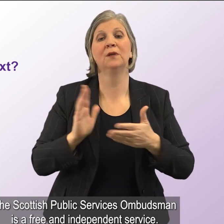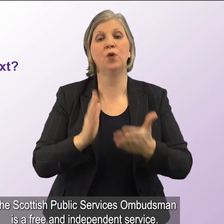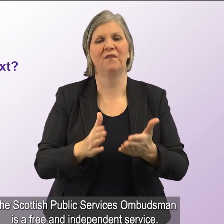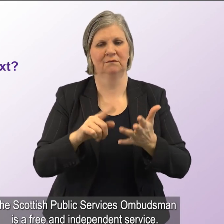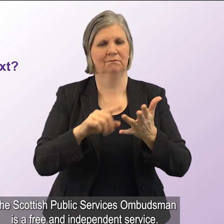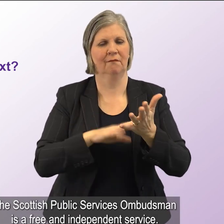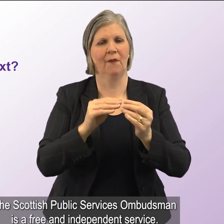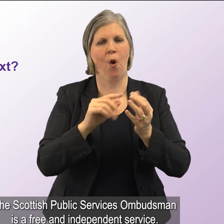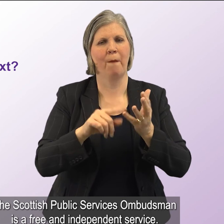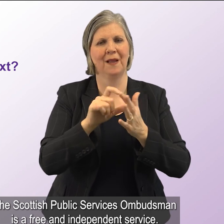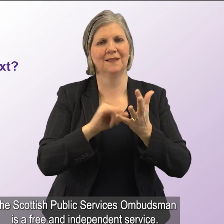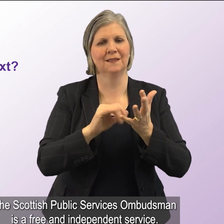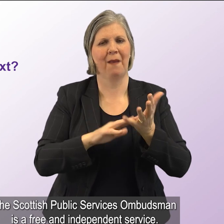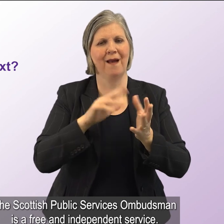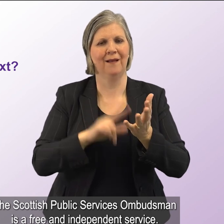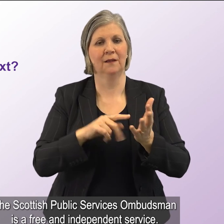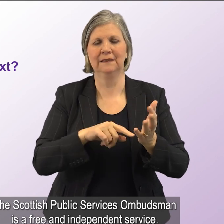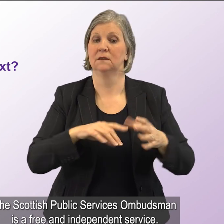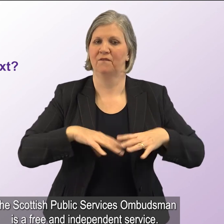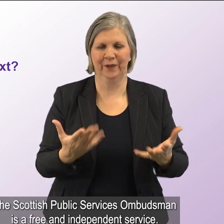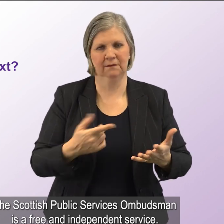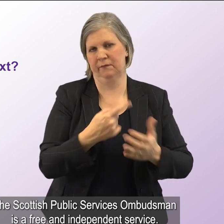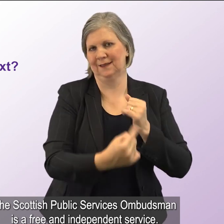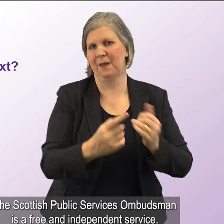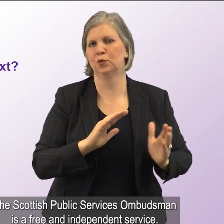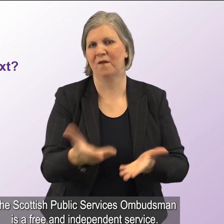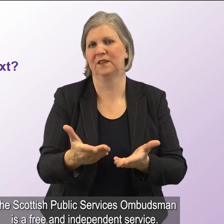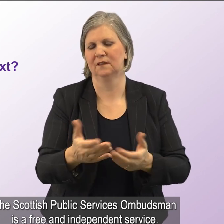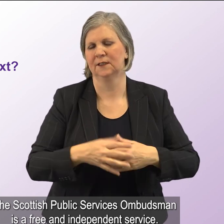The Scottish Public Services Ombudsman is a free and independent service.